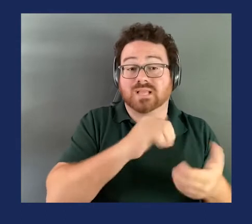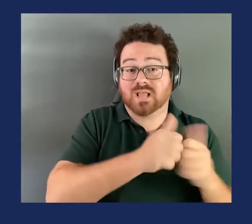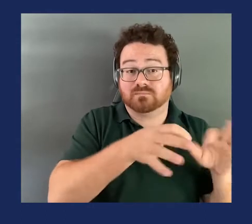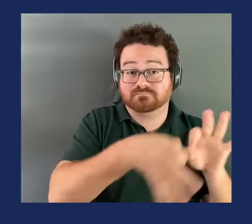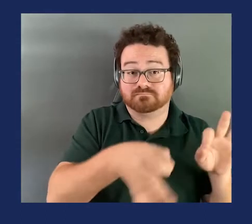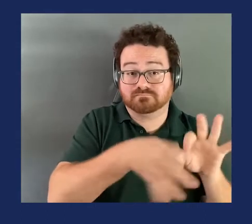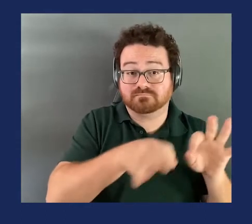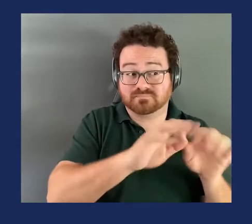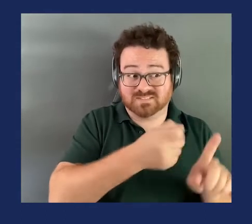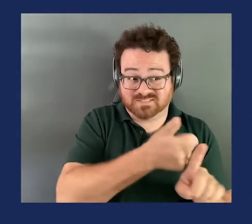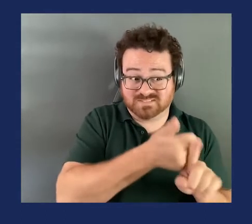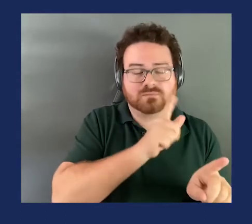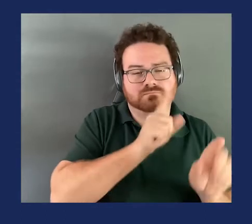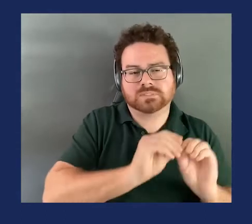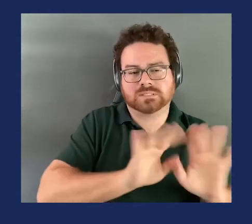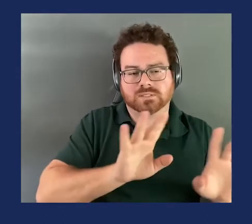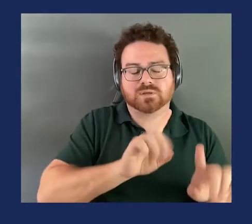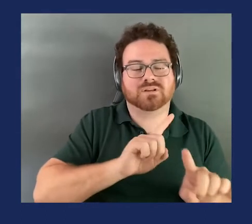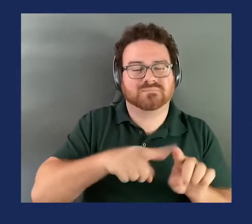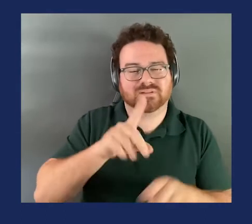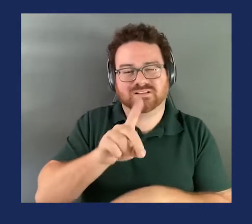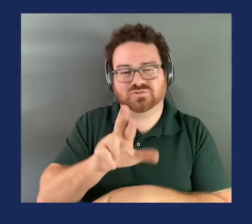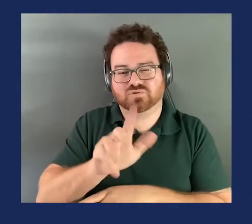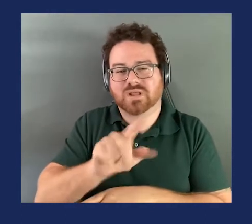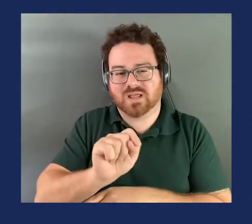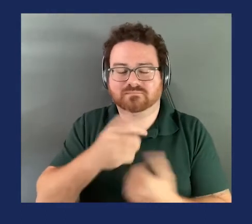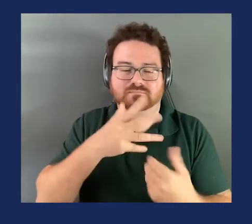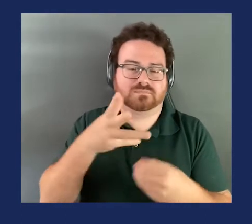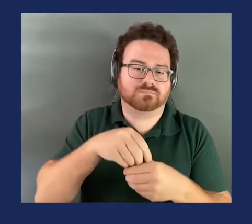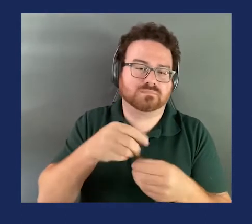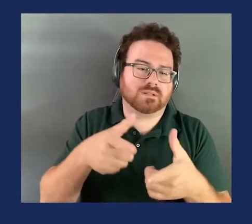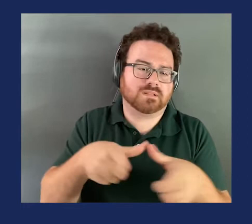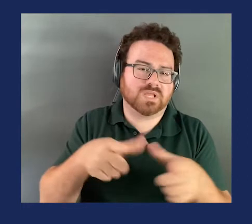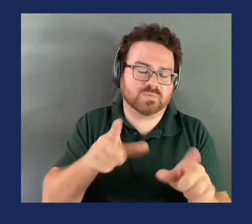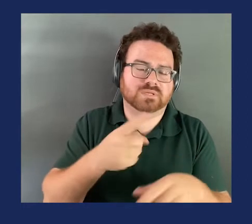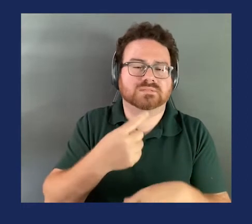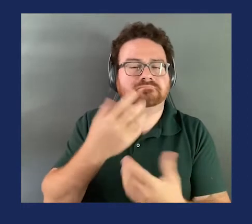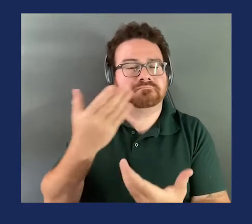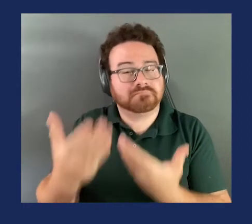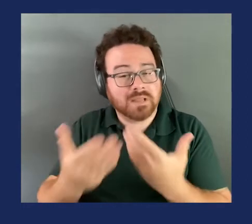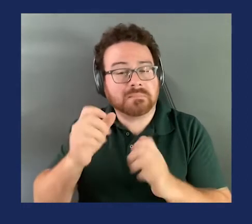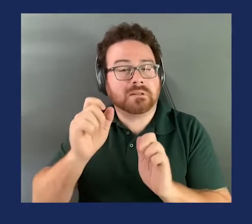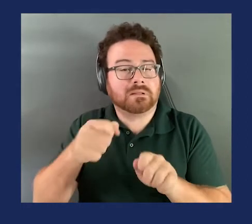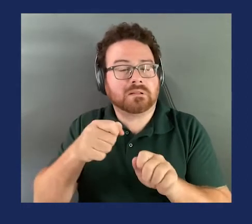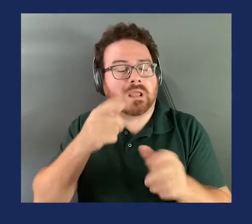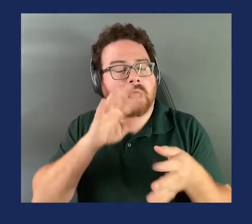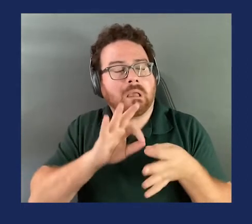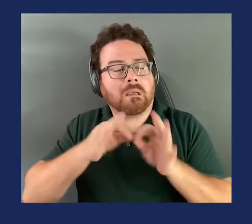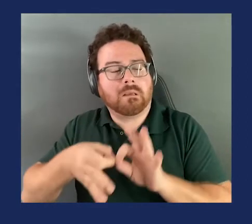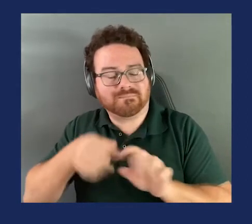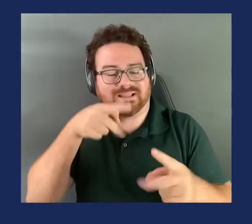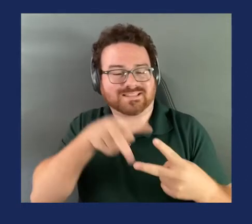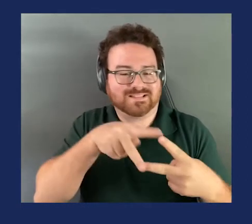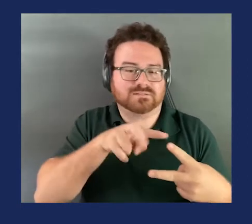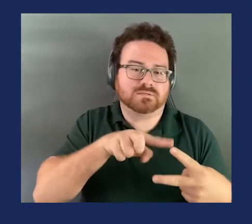this. But the draft preamble included language that suggested that youth ROVs were excluded from the requirements of the rule. The amendment simply